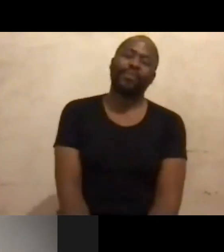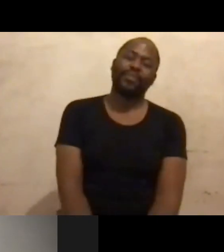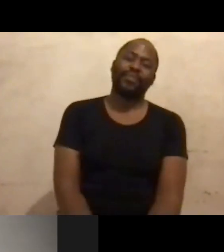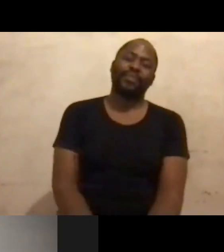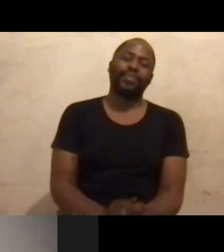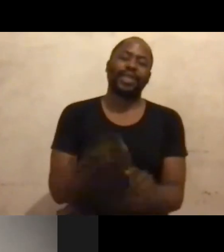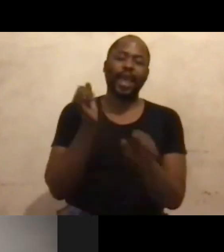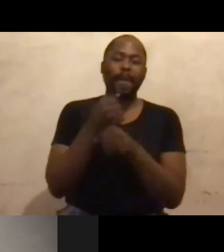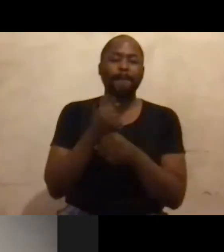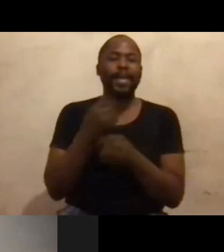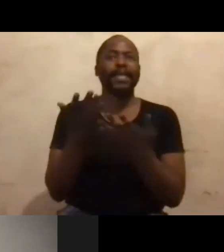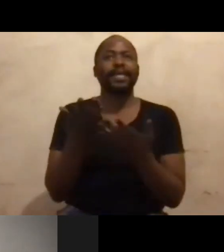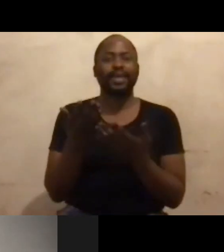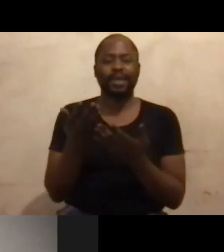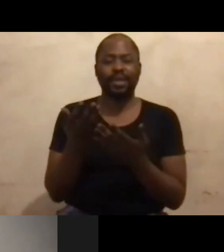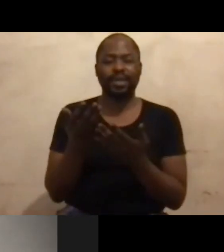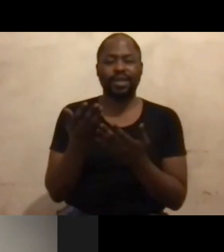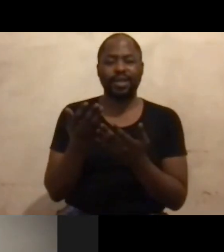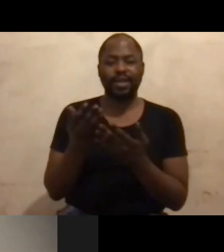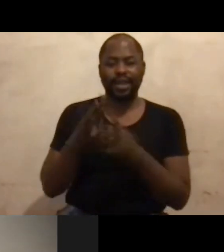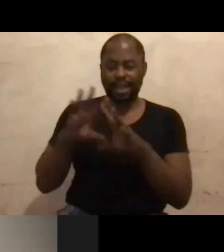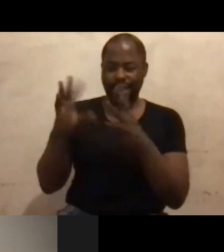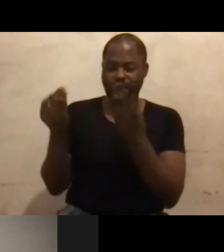our broadcast accessible.